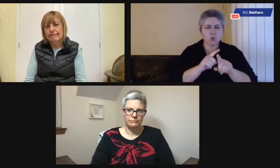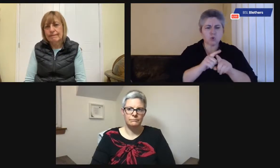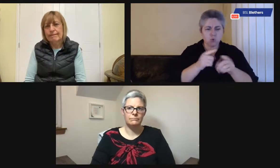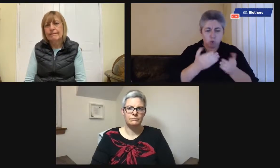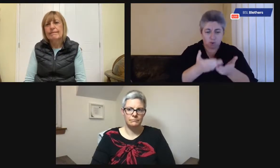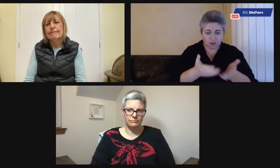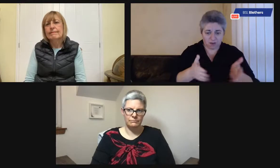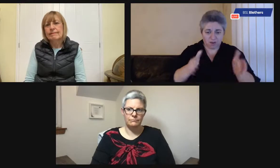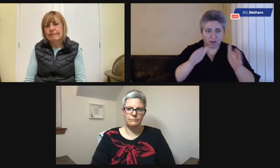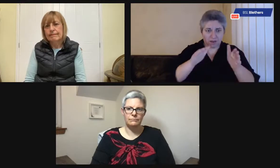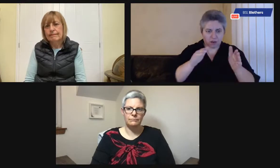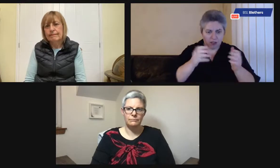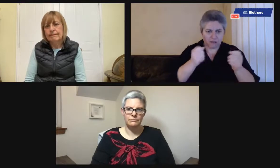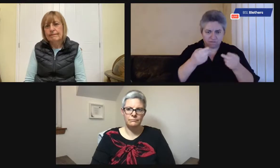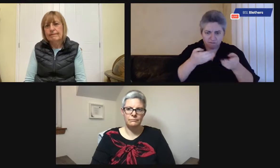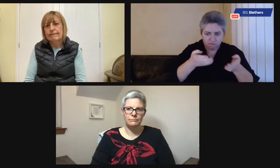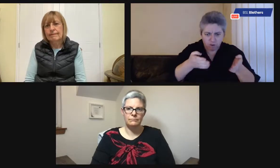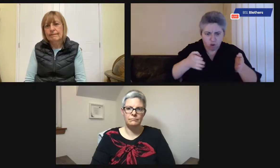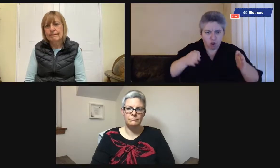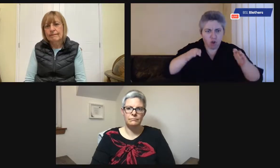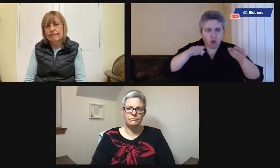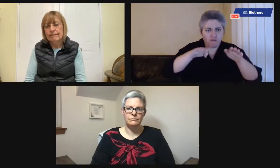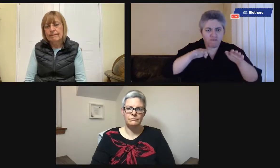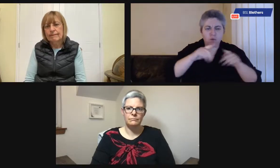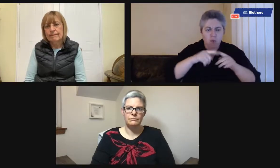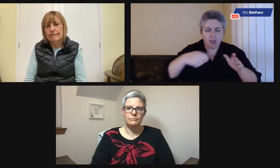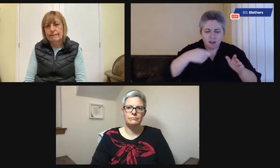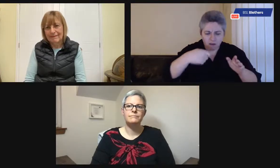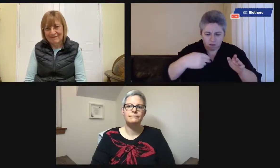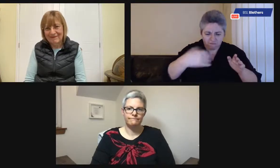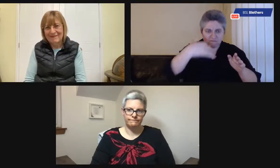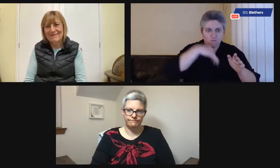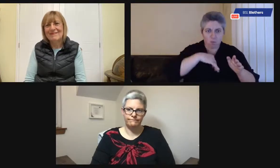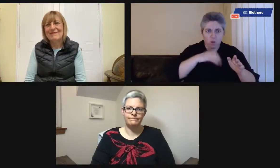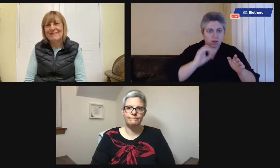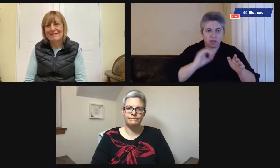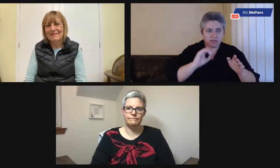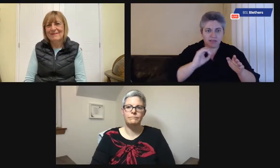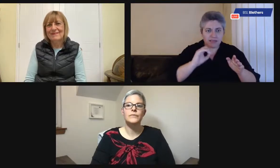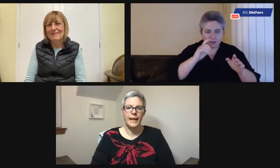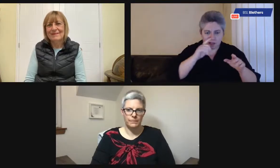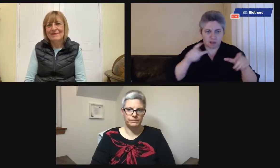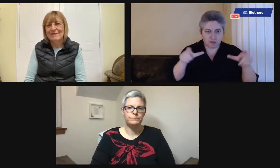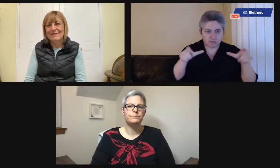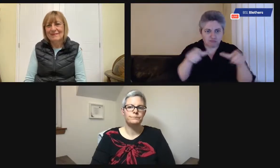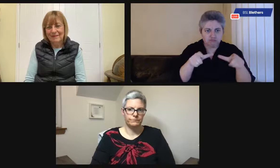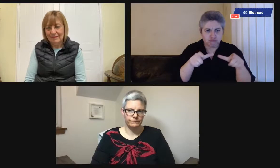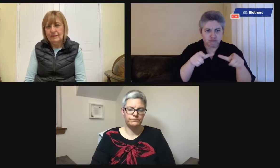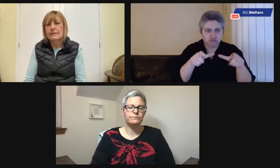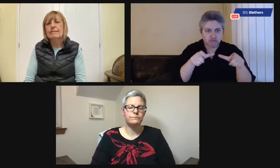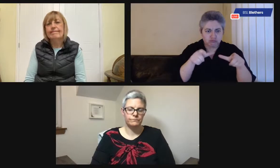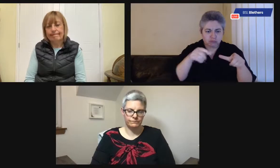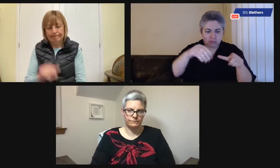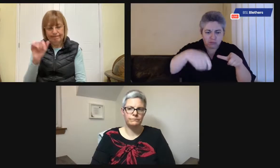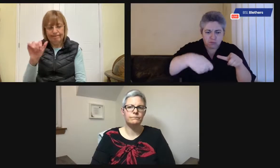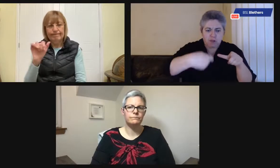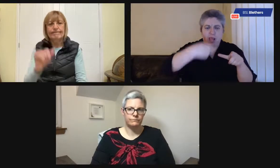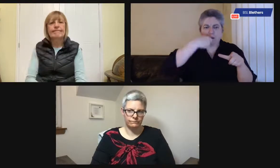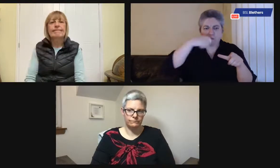Have a look at the kind of colors and contrast shapes of things, like curved bowls, so that the food doesn't